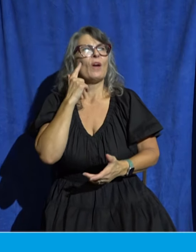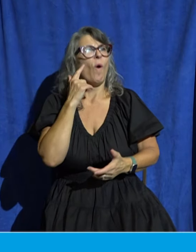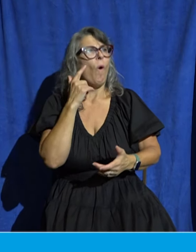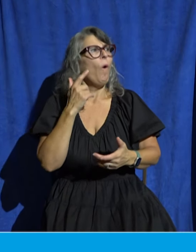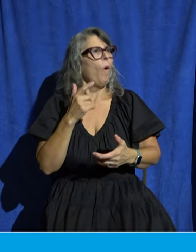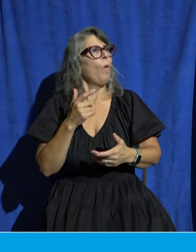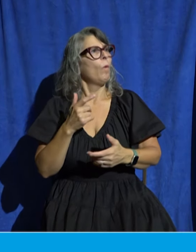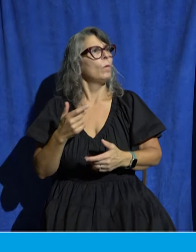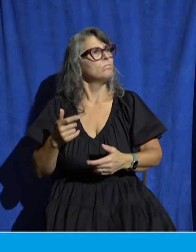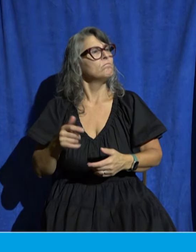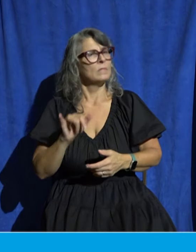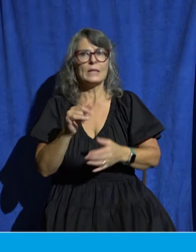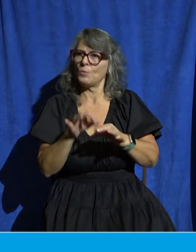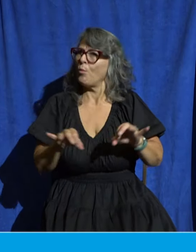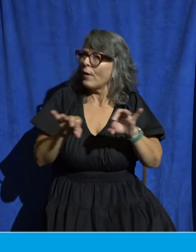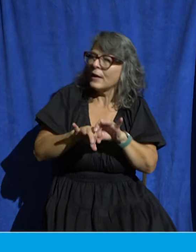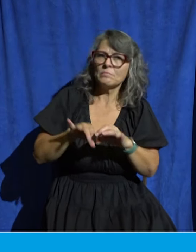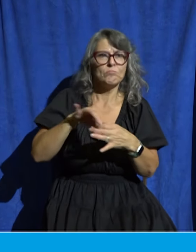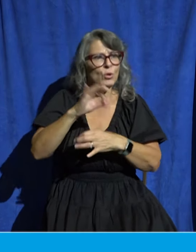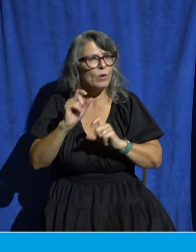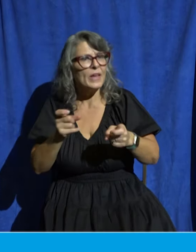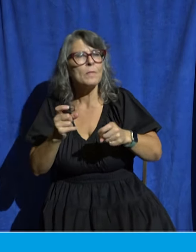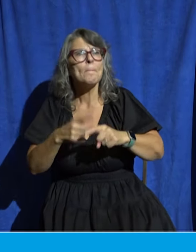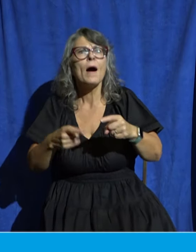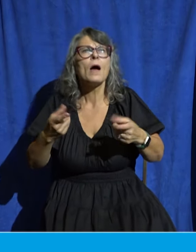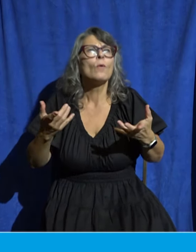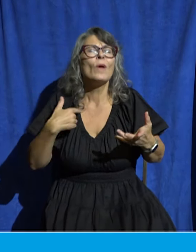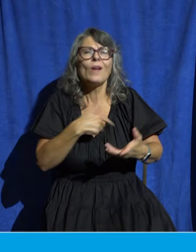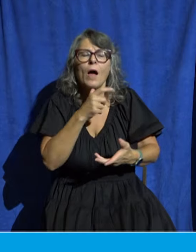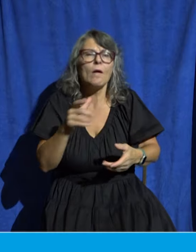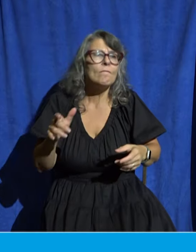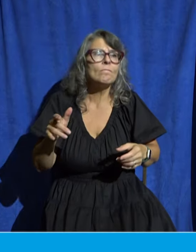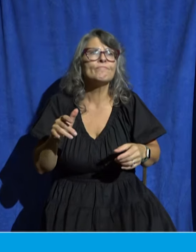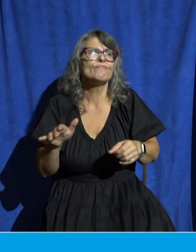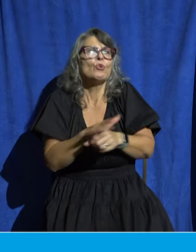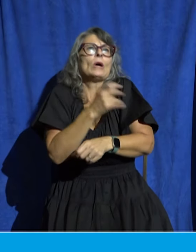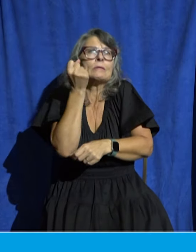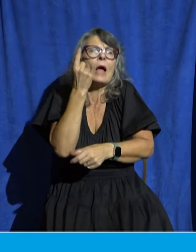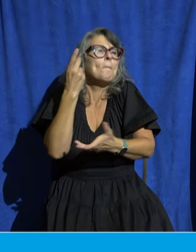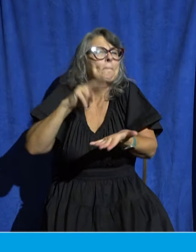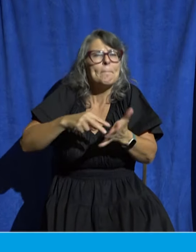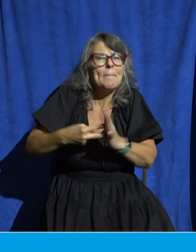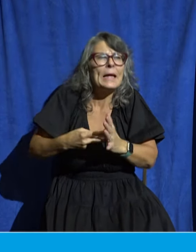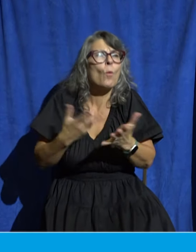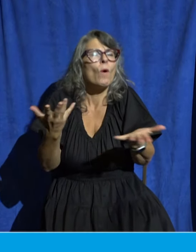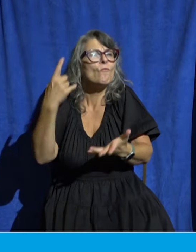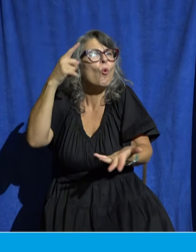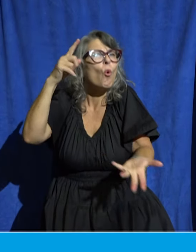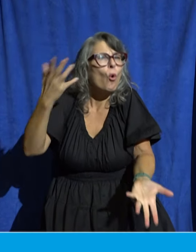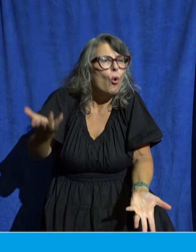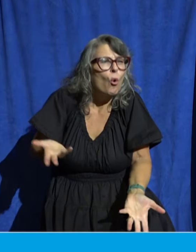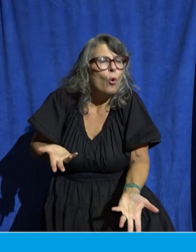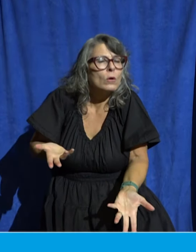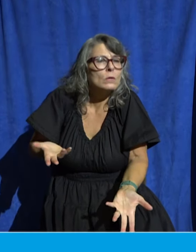they're for. We might have the desire to be effective in ministry, but we just don't know where to start.